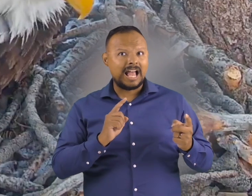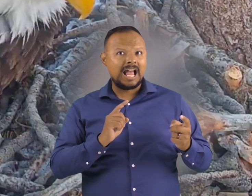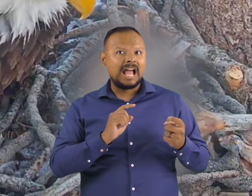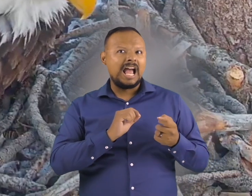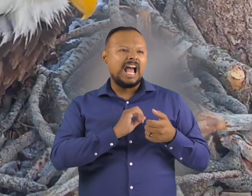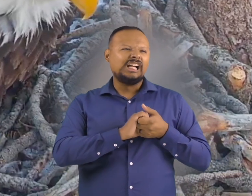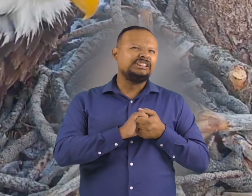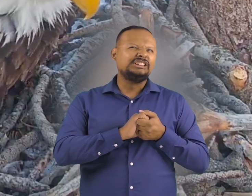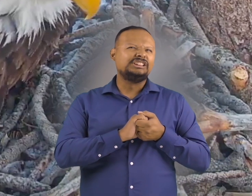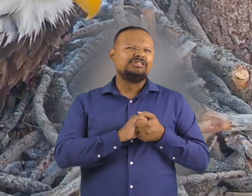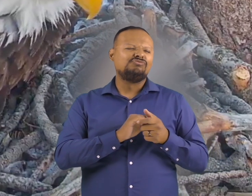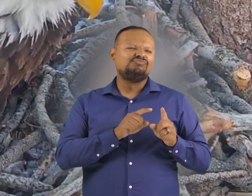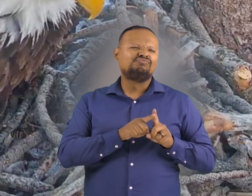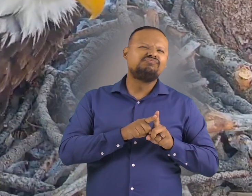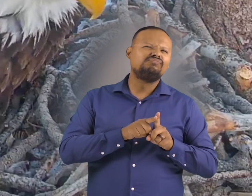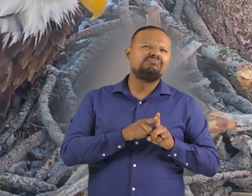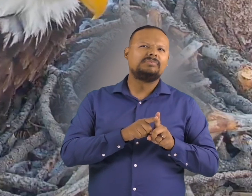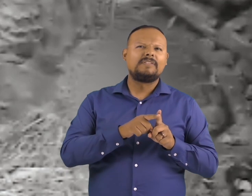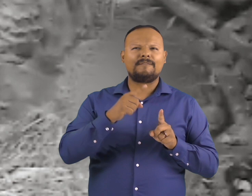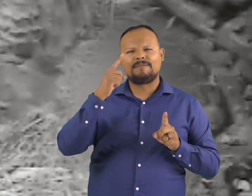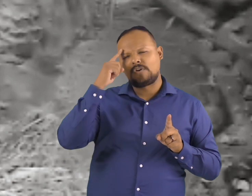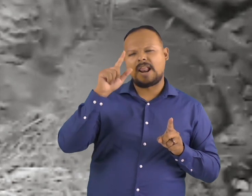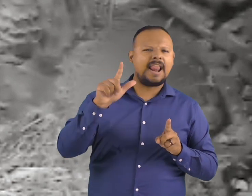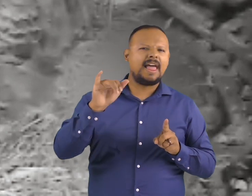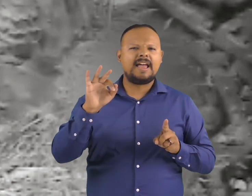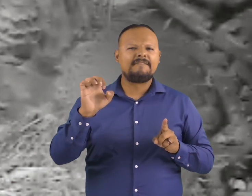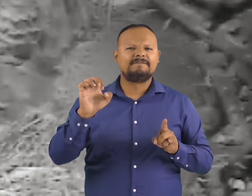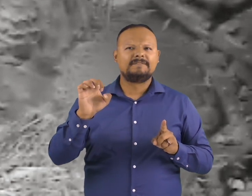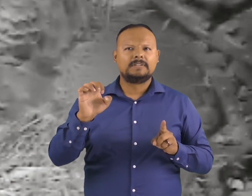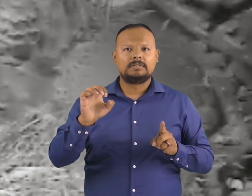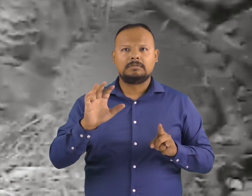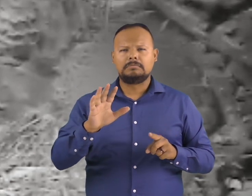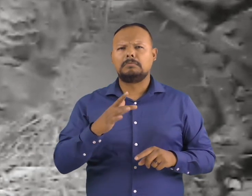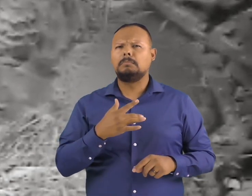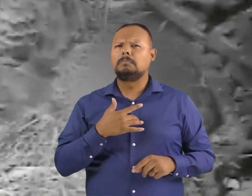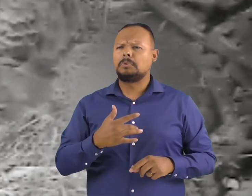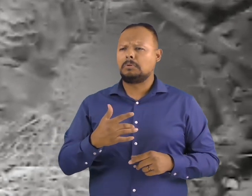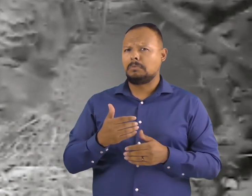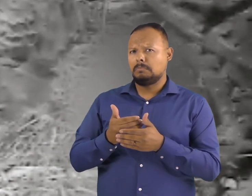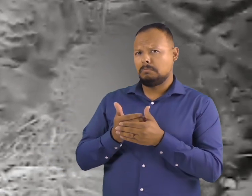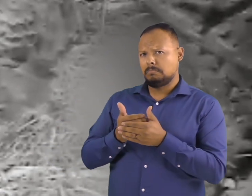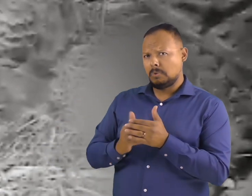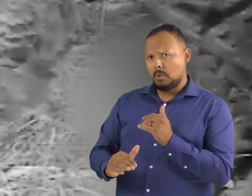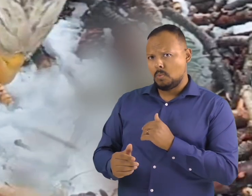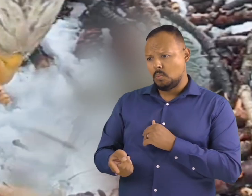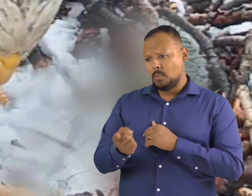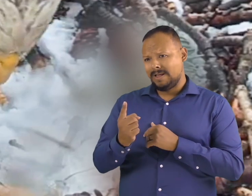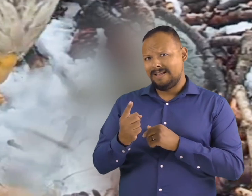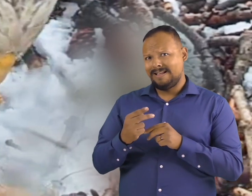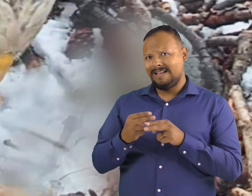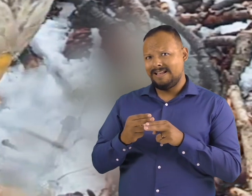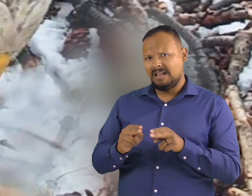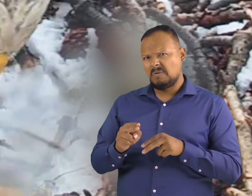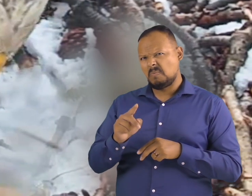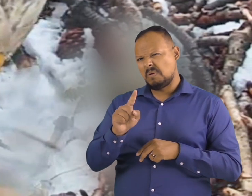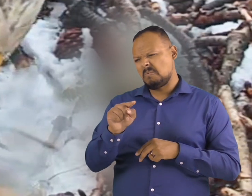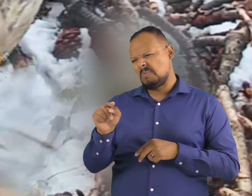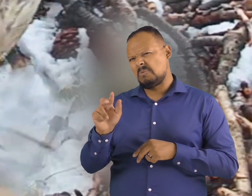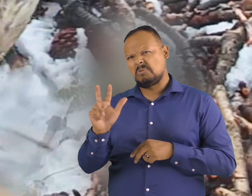American Eagles will lay one to three eggs once a year. It takes the eggs about 35 days to hatch.